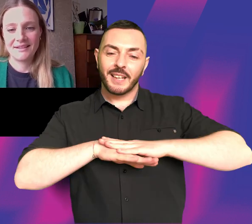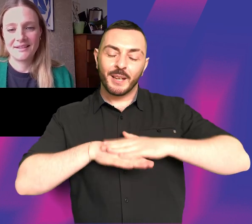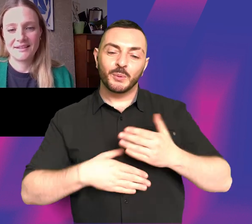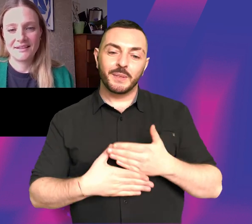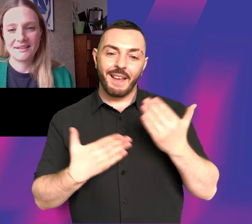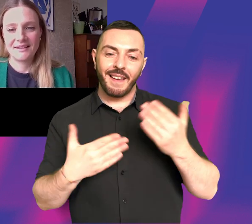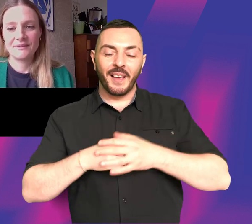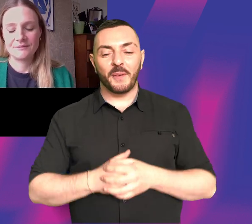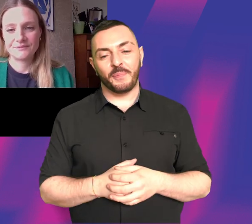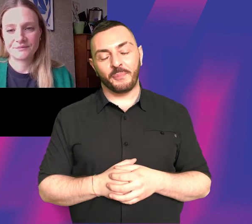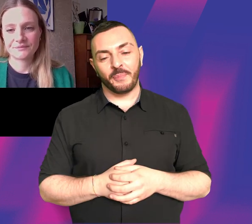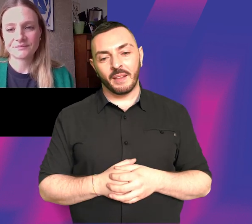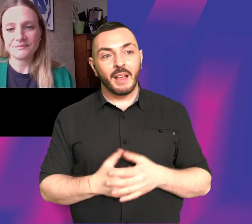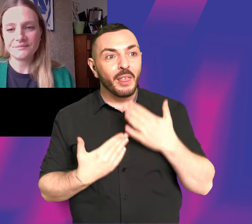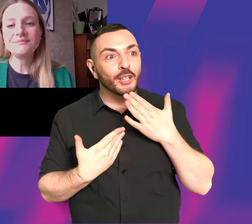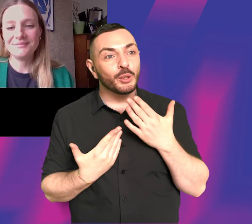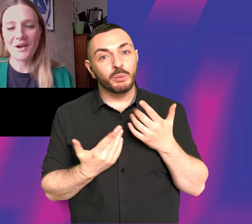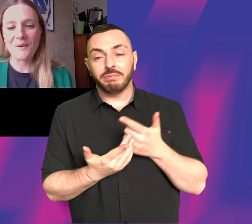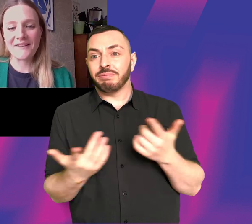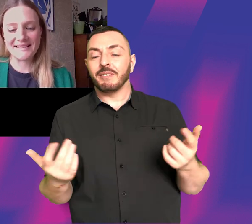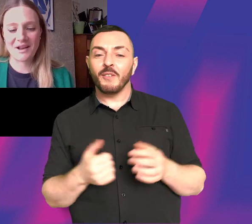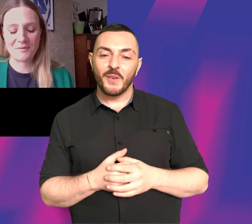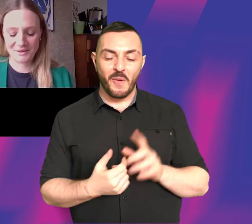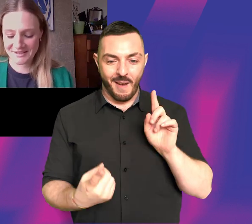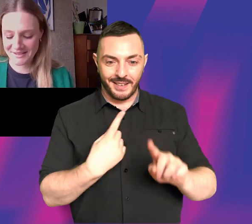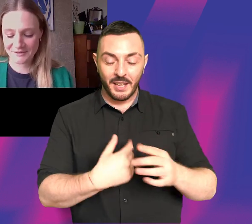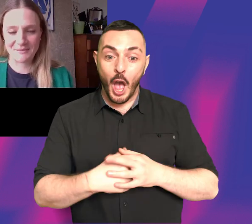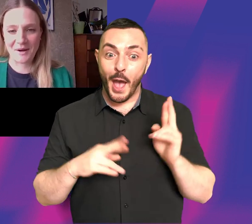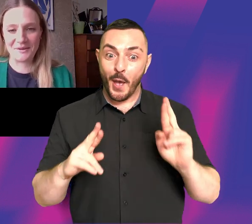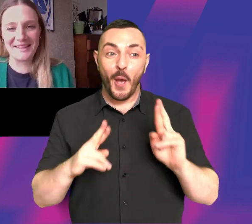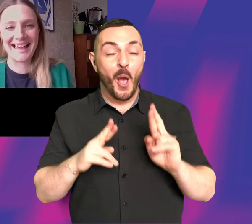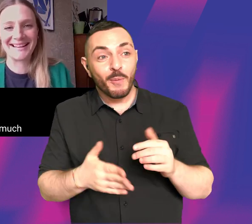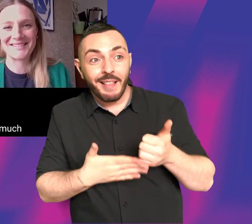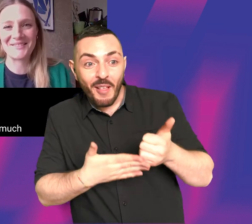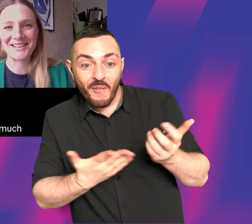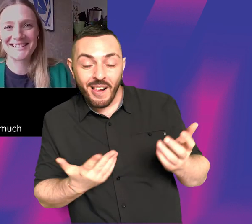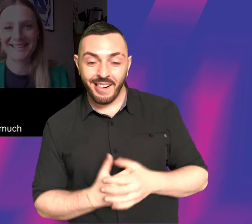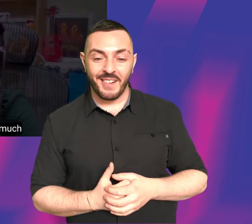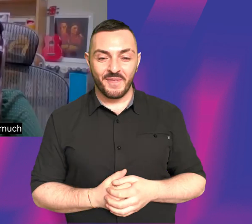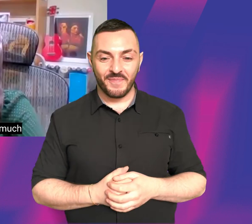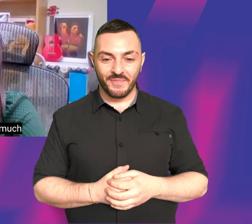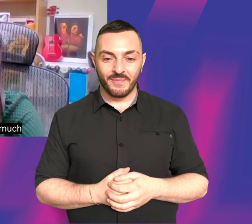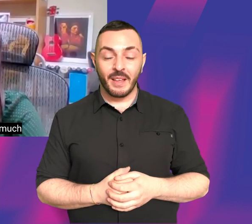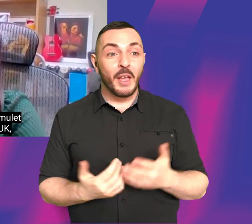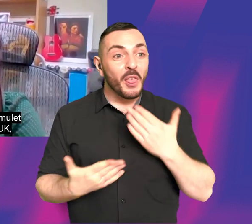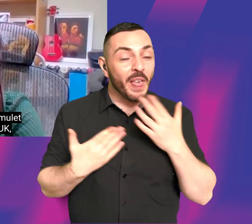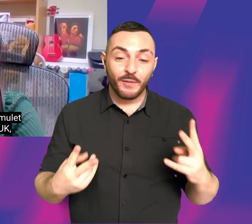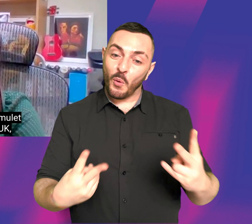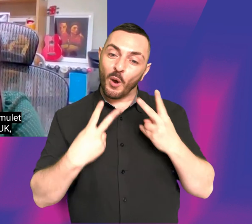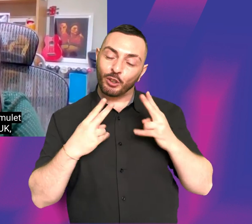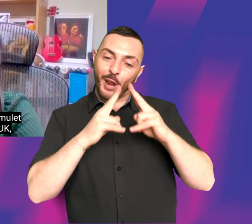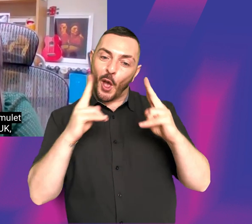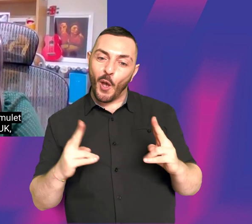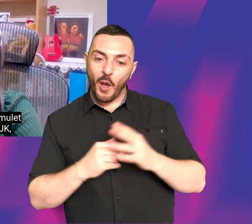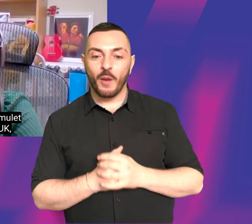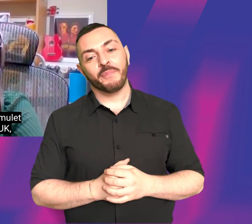and being so generous with your answers. No worries. I hope it was of some help. Thanks very much. And thank you so much for watching at